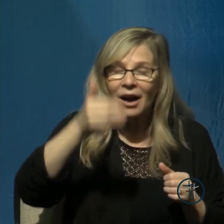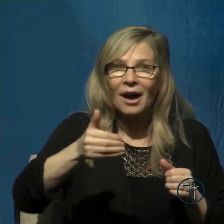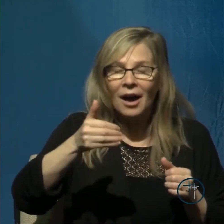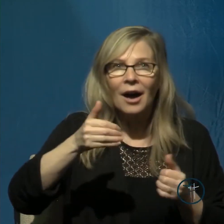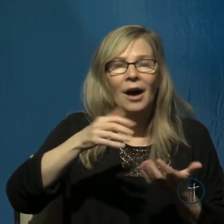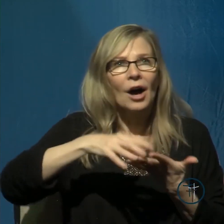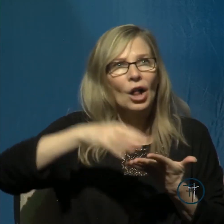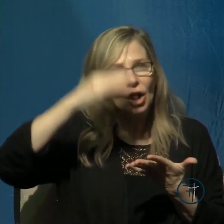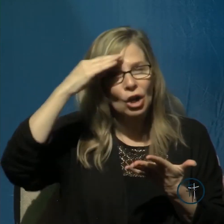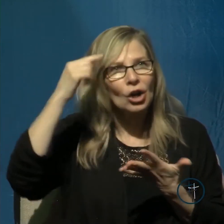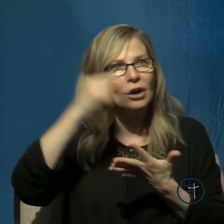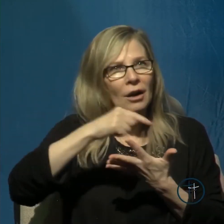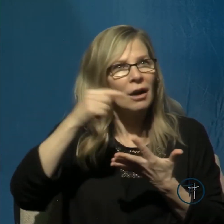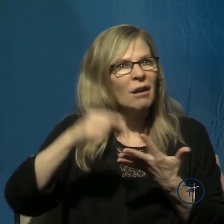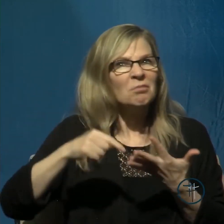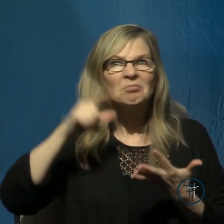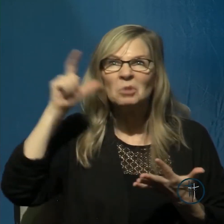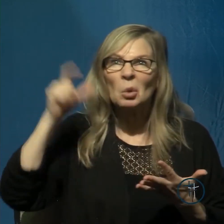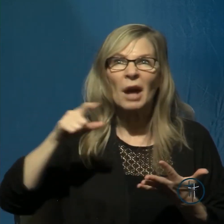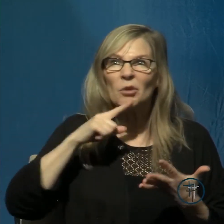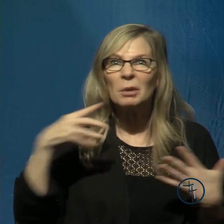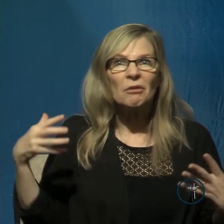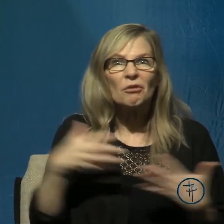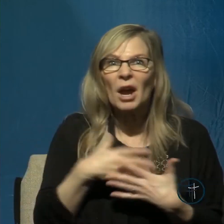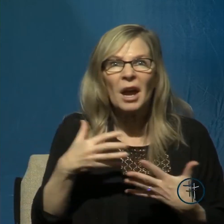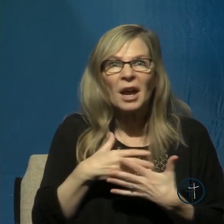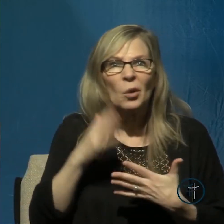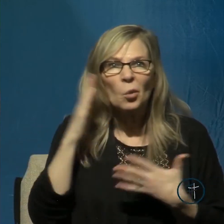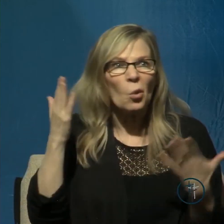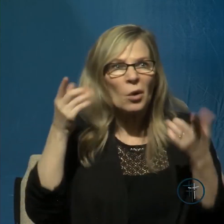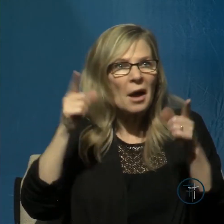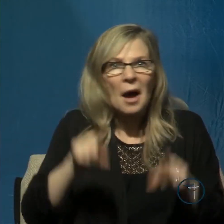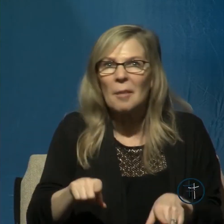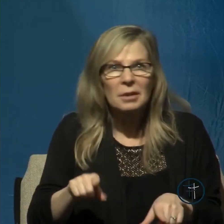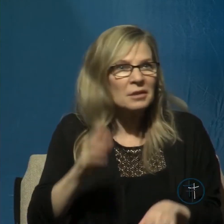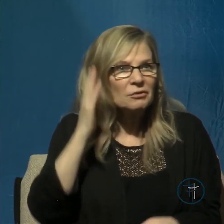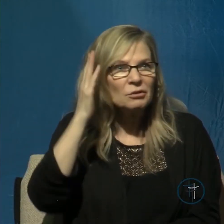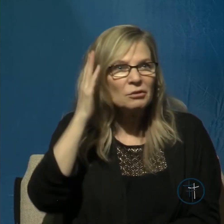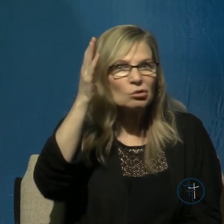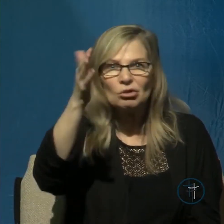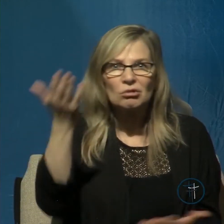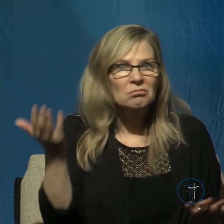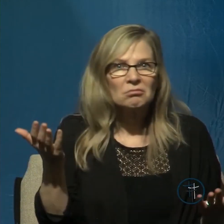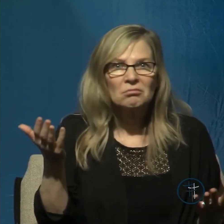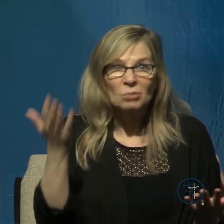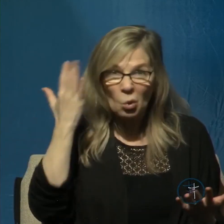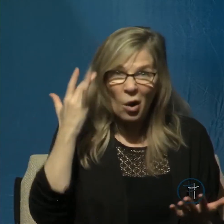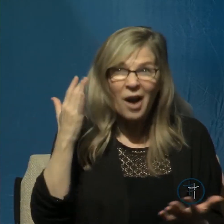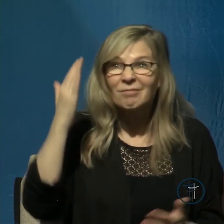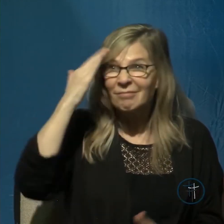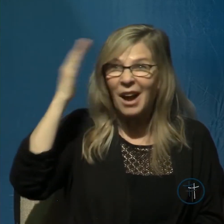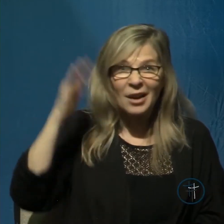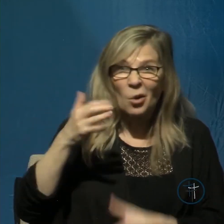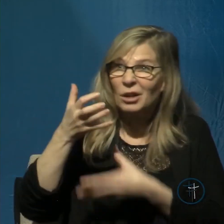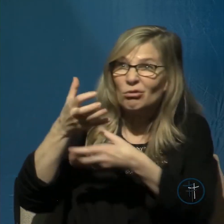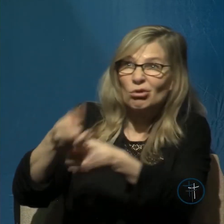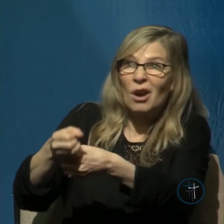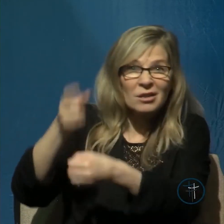doesn't have to be afraid of what might happen to him in the future because he knows that he can trust God to